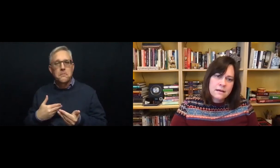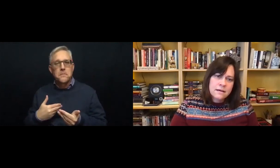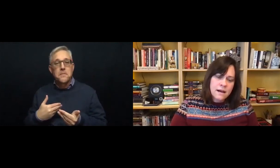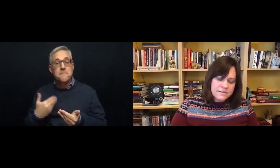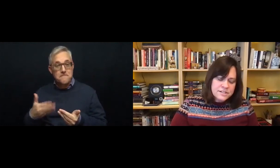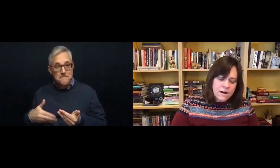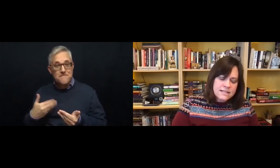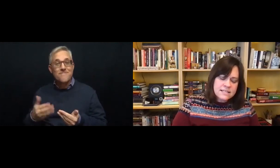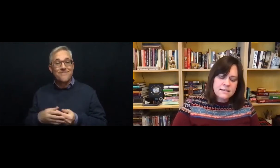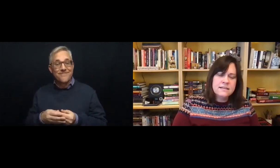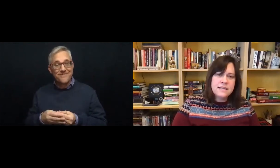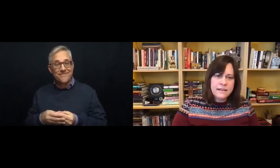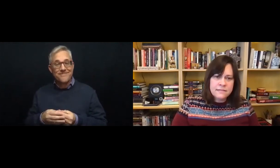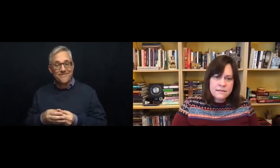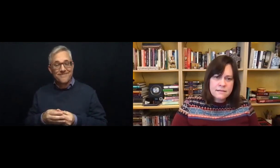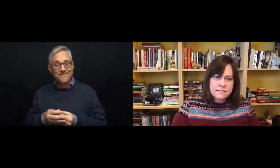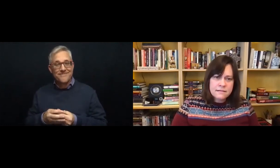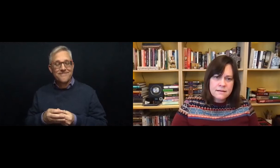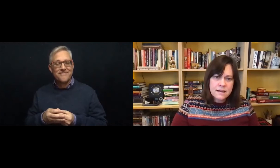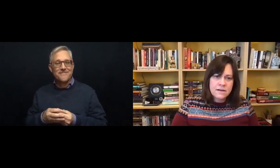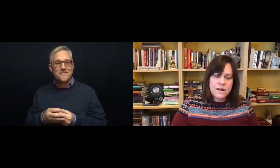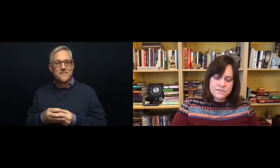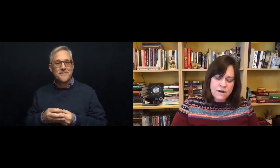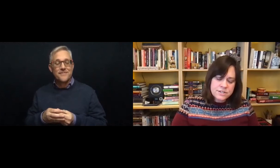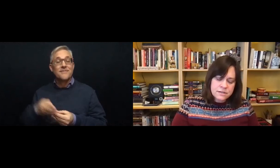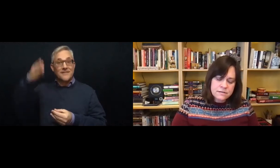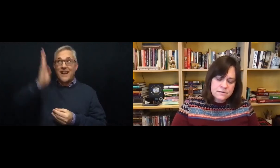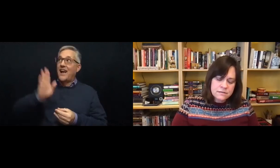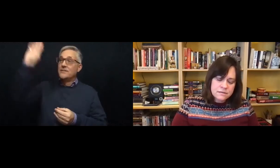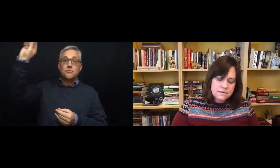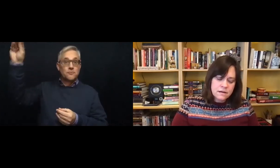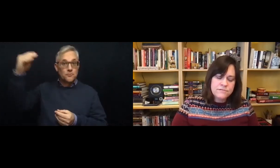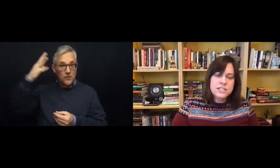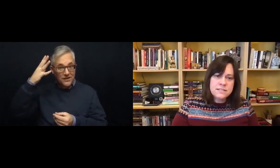God's grace in the death and resurrection of Jesus